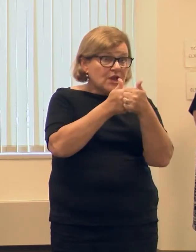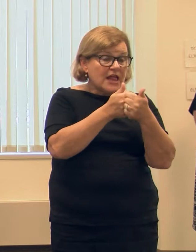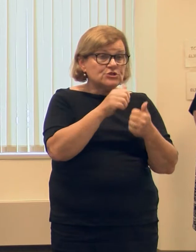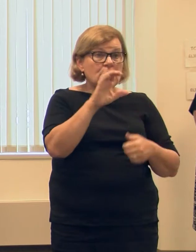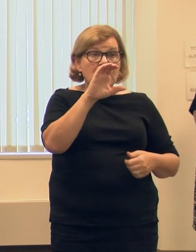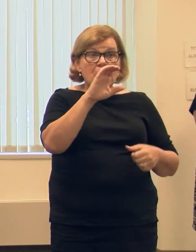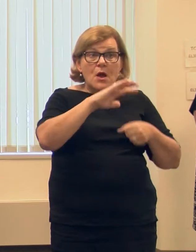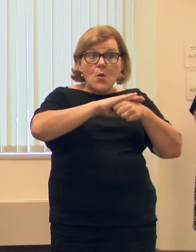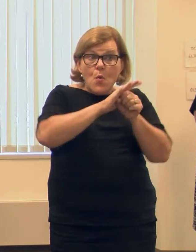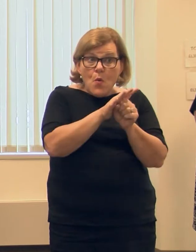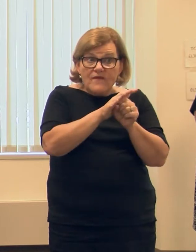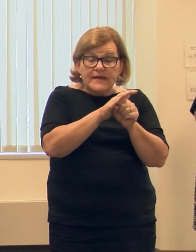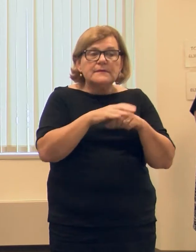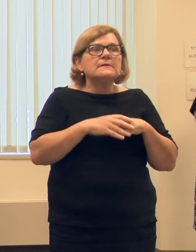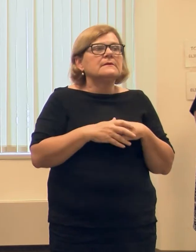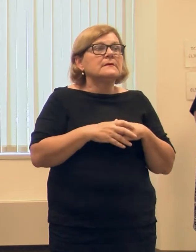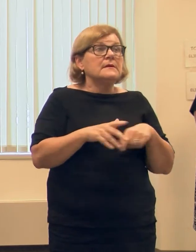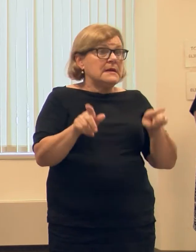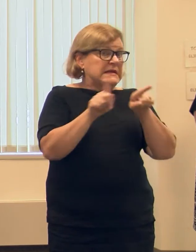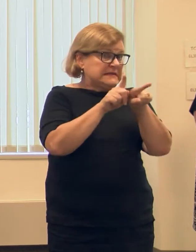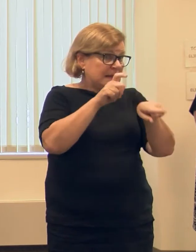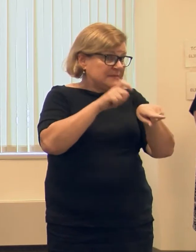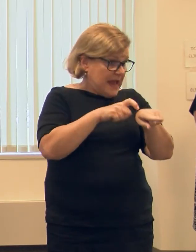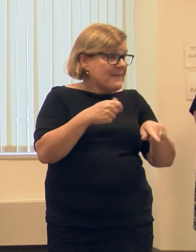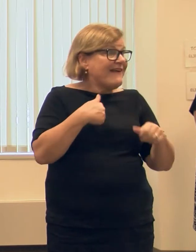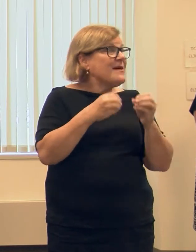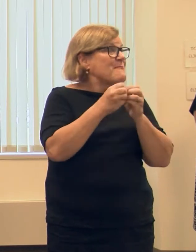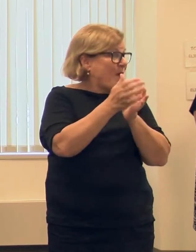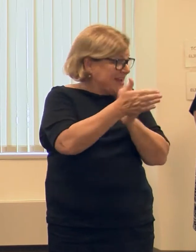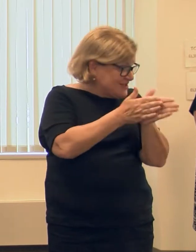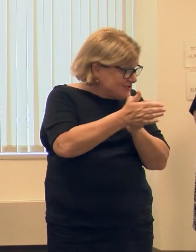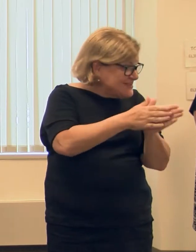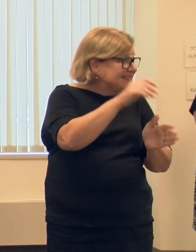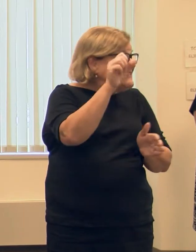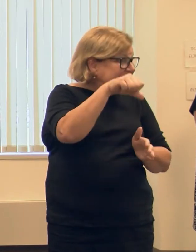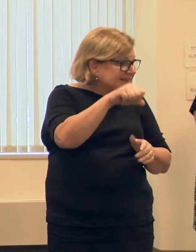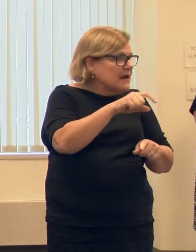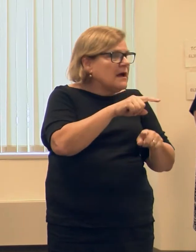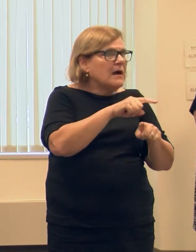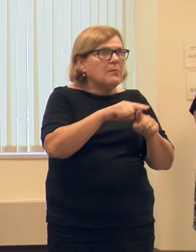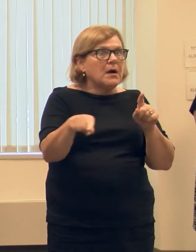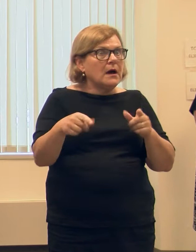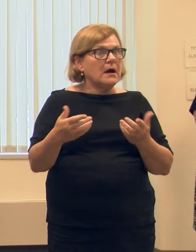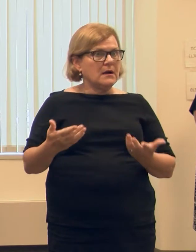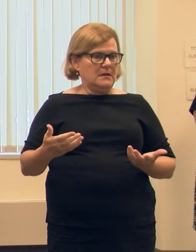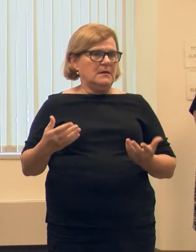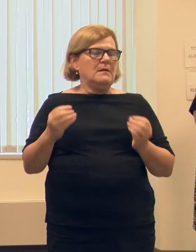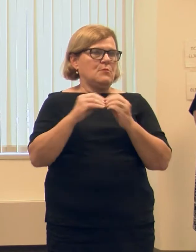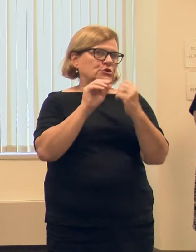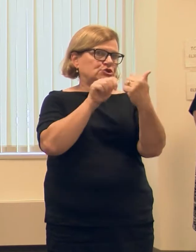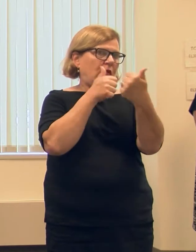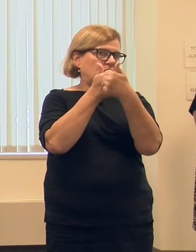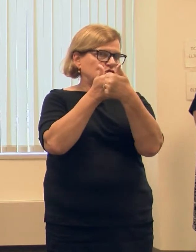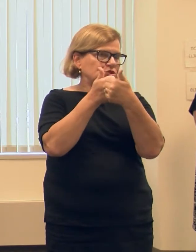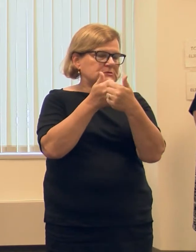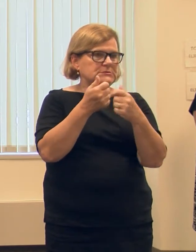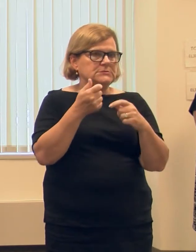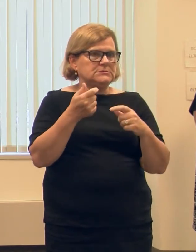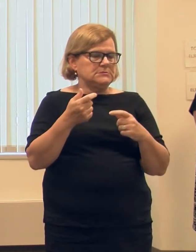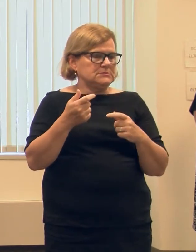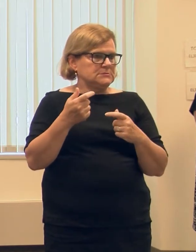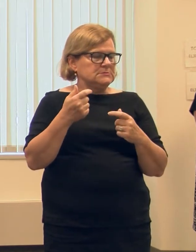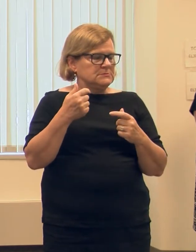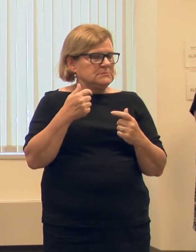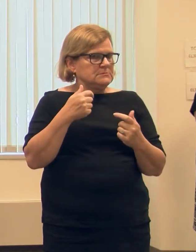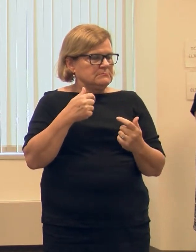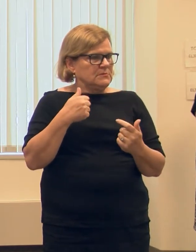-19, at the same time that there's more interest in our elections, there are additional challenges that we